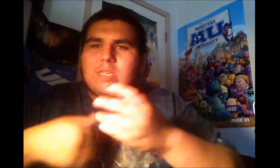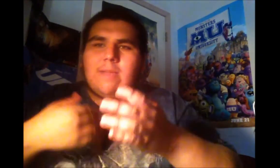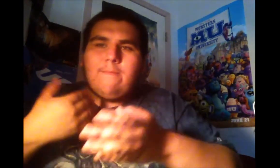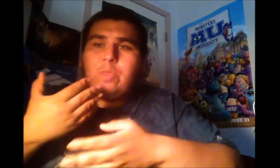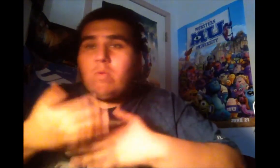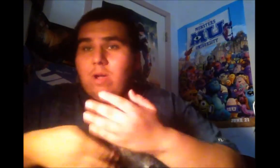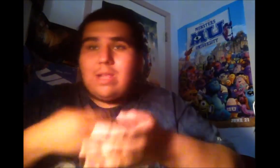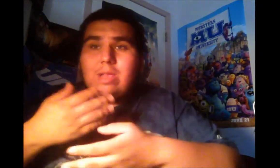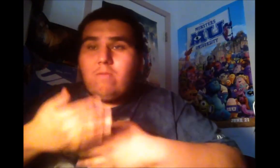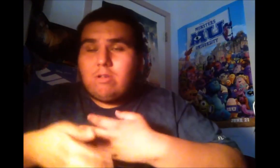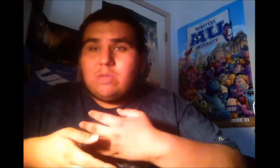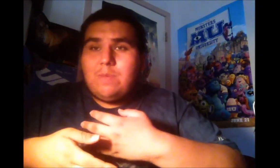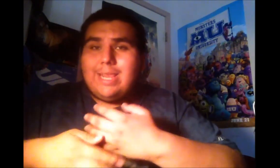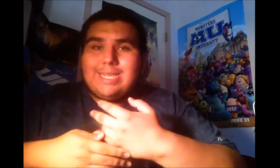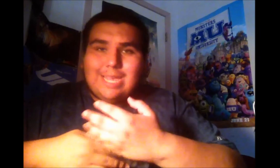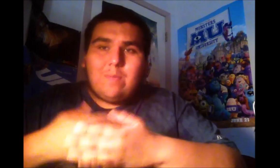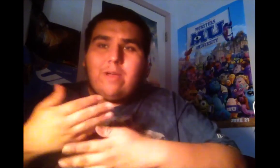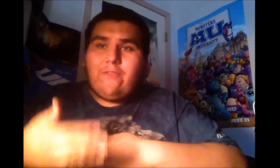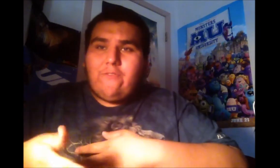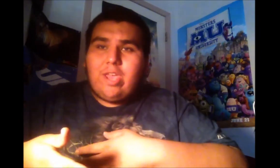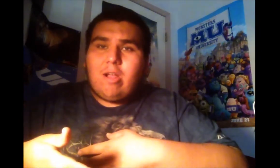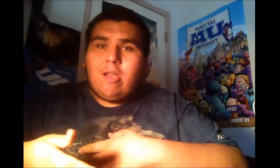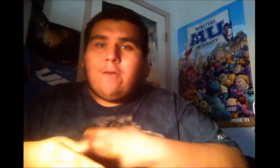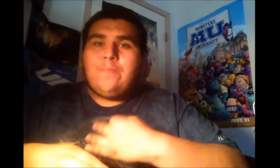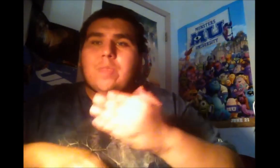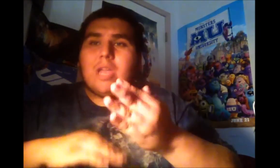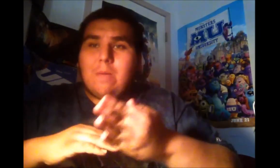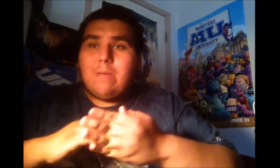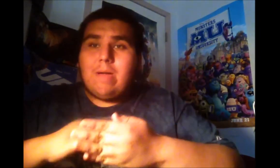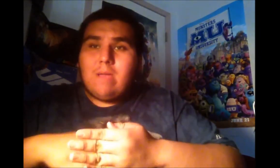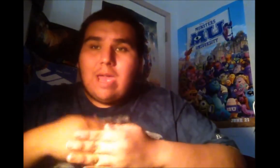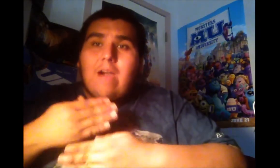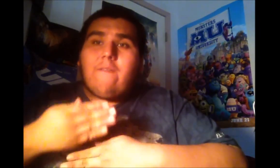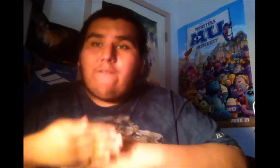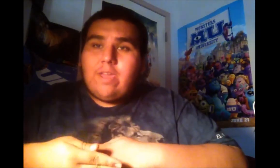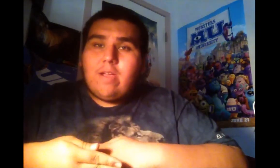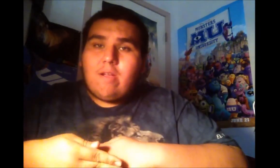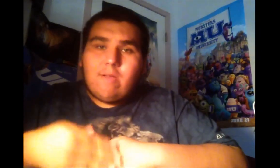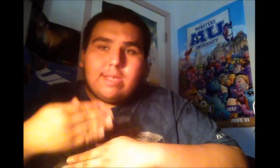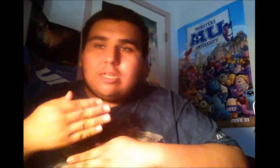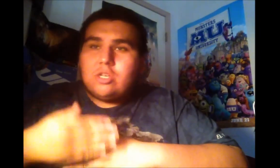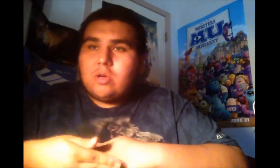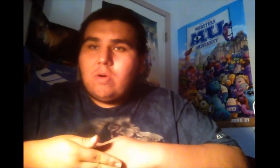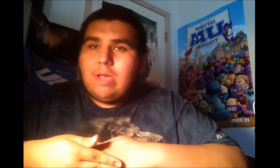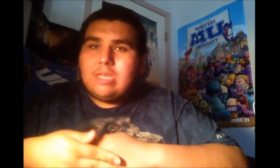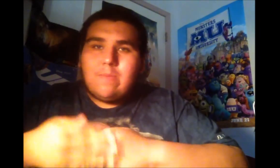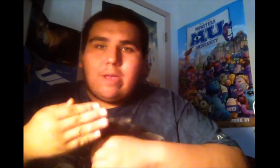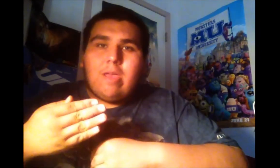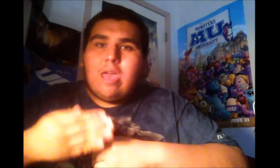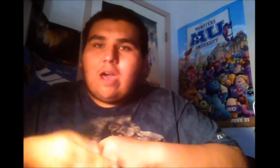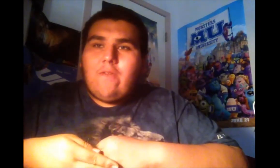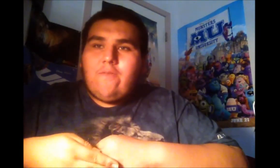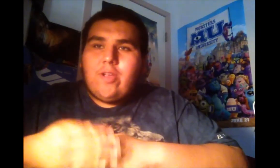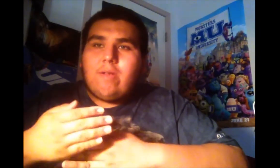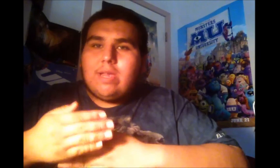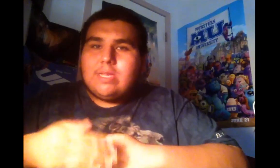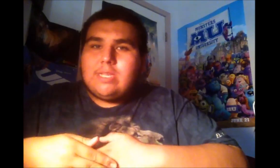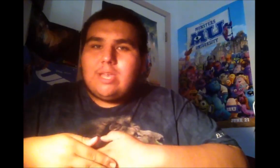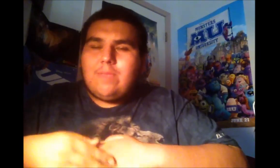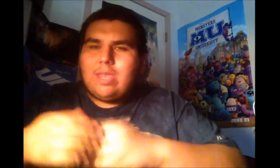is what Will Smith said about fear. About how fear is a choice. About how fear is something